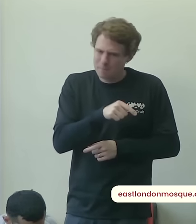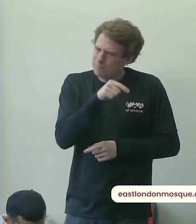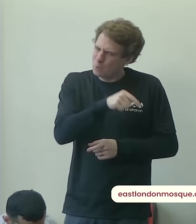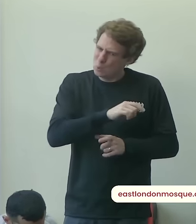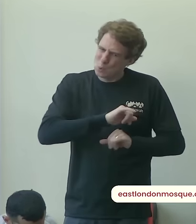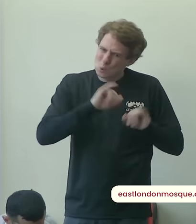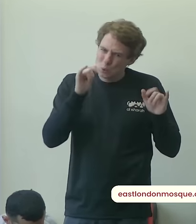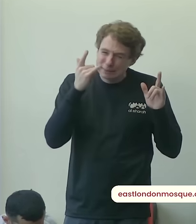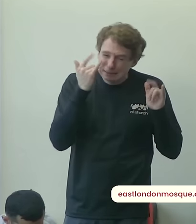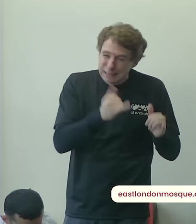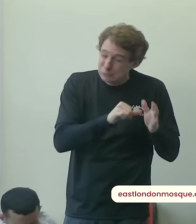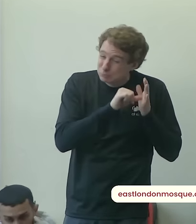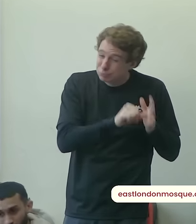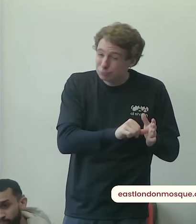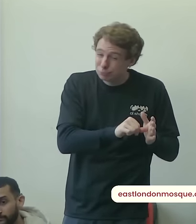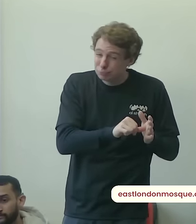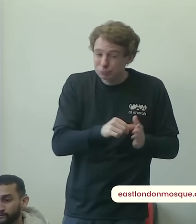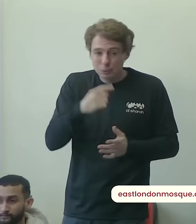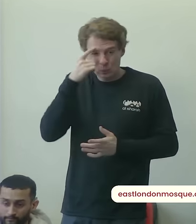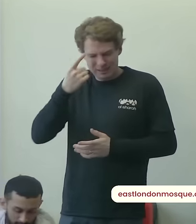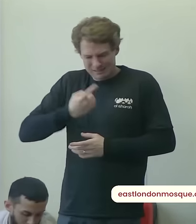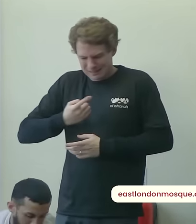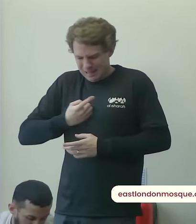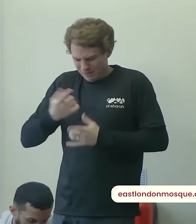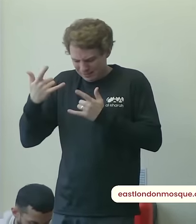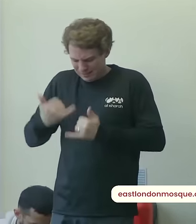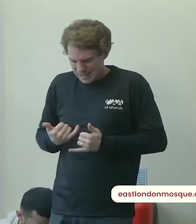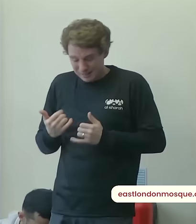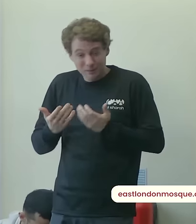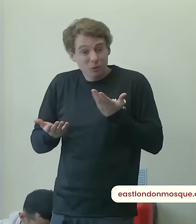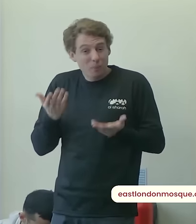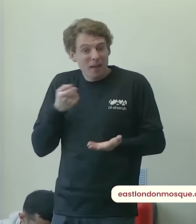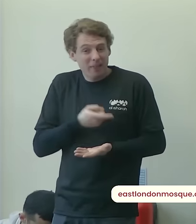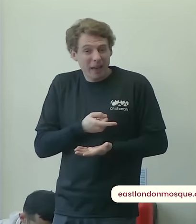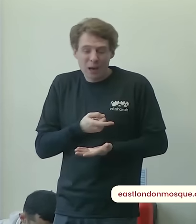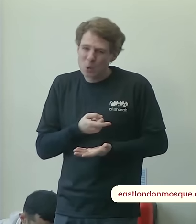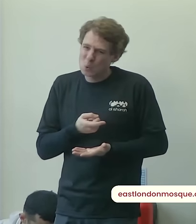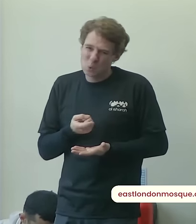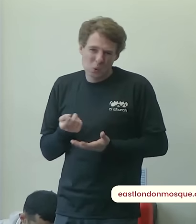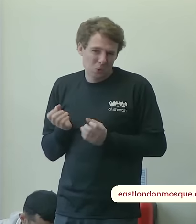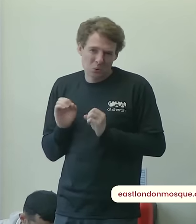weak that we don't even know at times what to do in our own lives and here are people saying